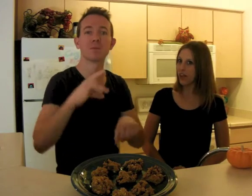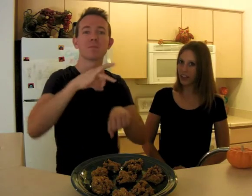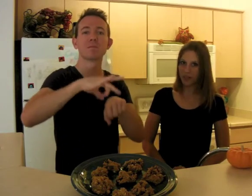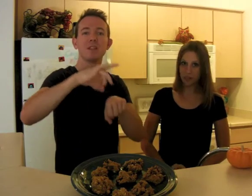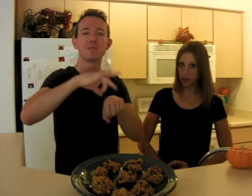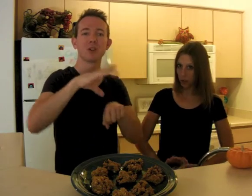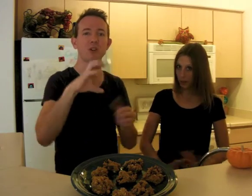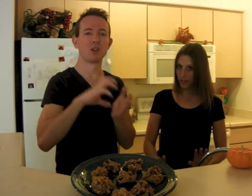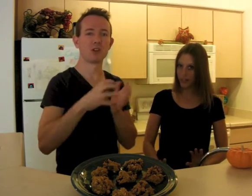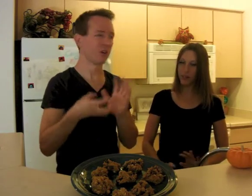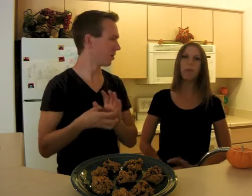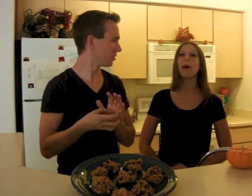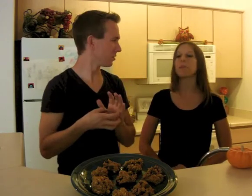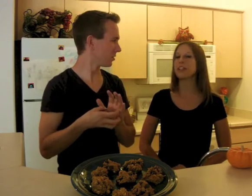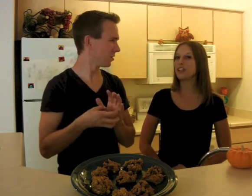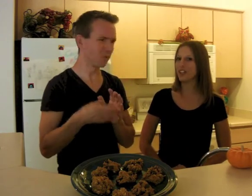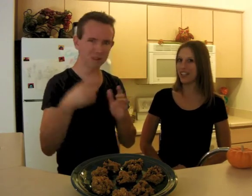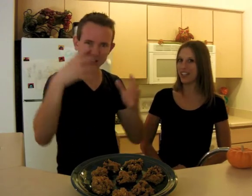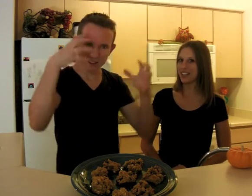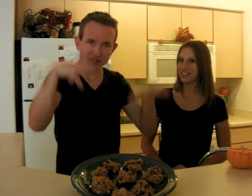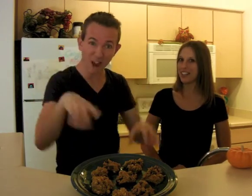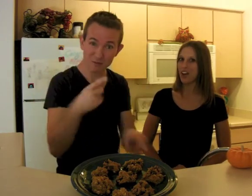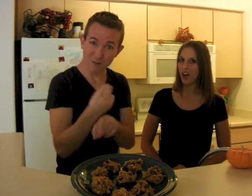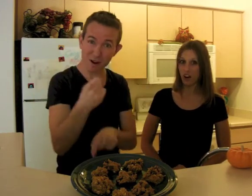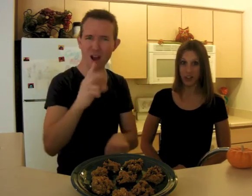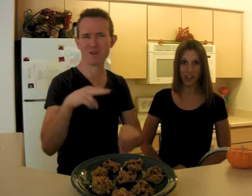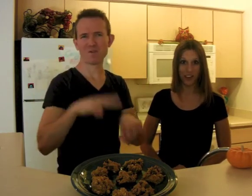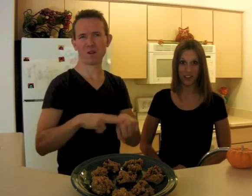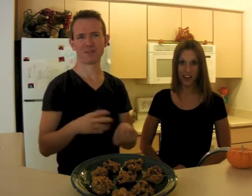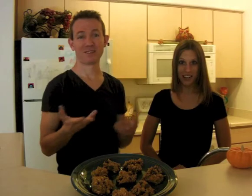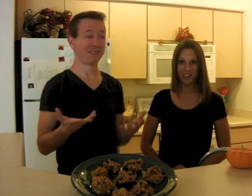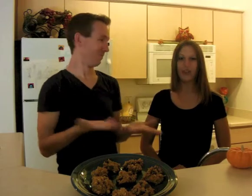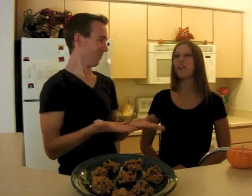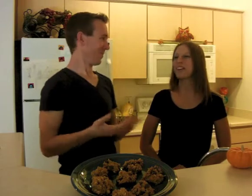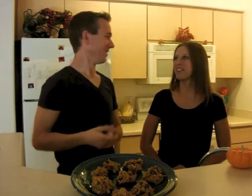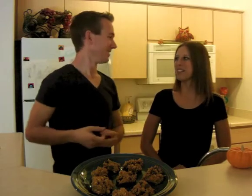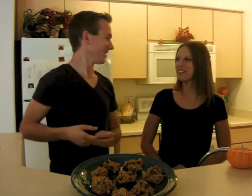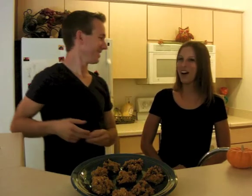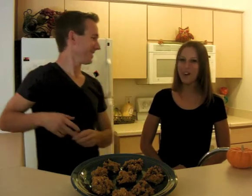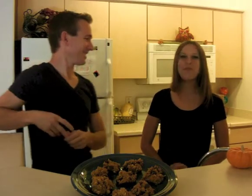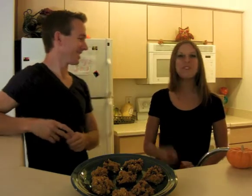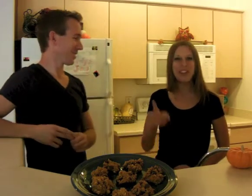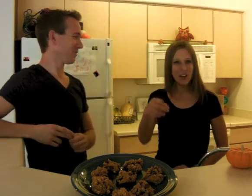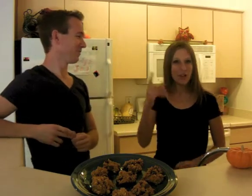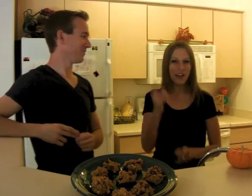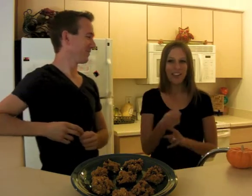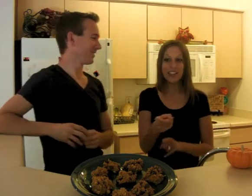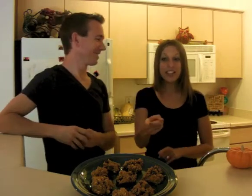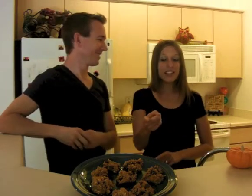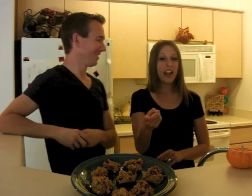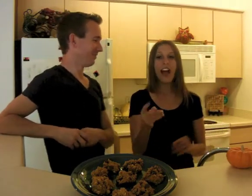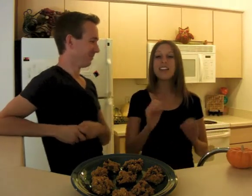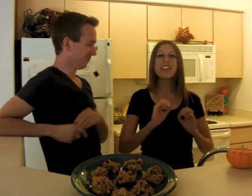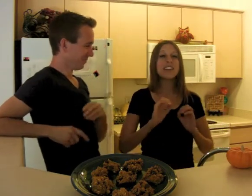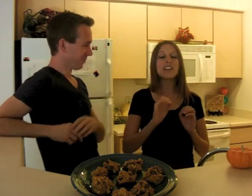nothing, don't bake it, pumpkin cookies. Are you shocked, right? Of course. So, right, these take